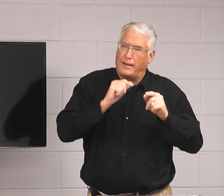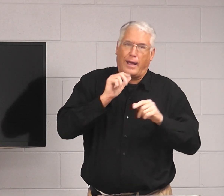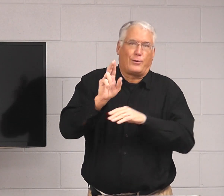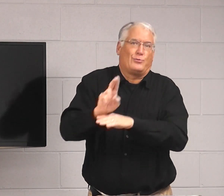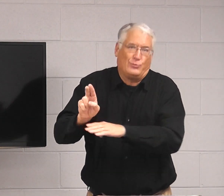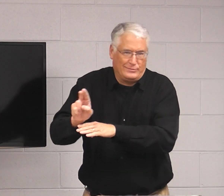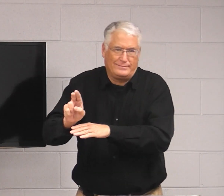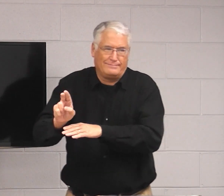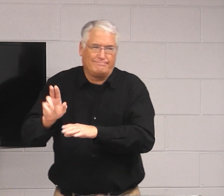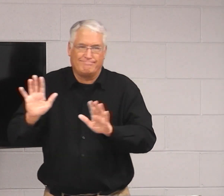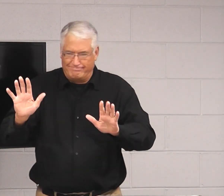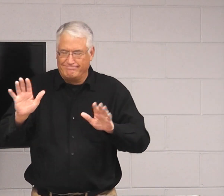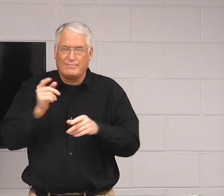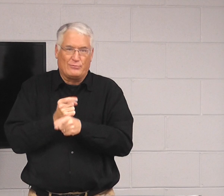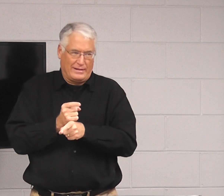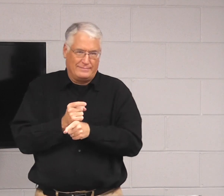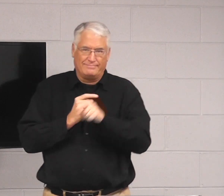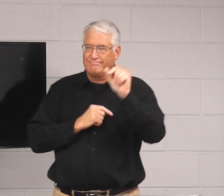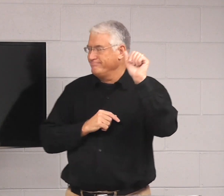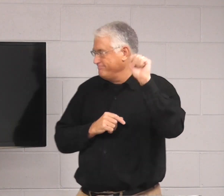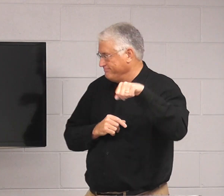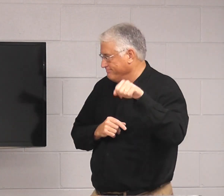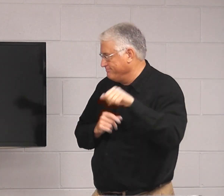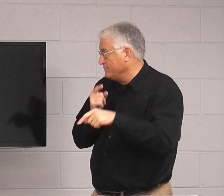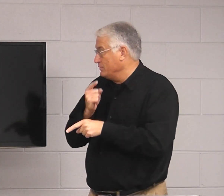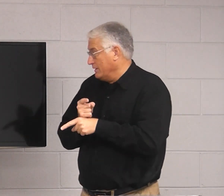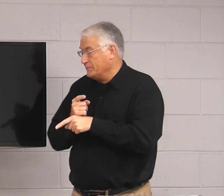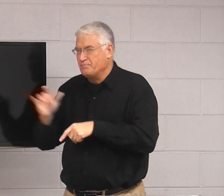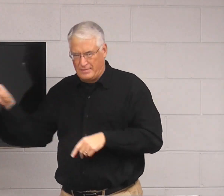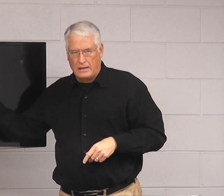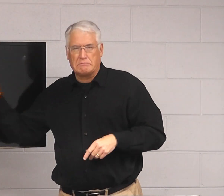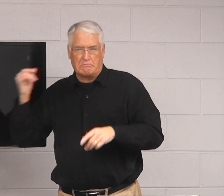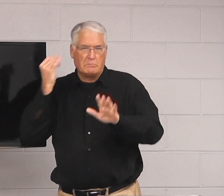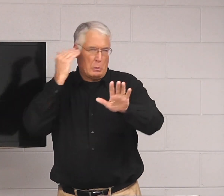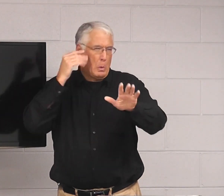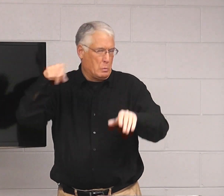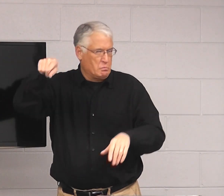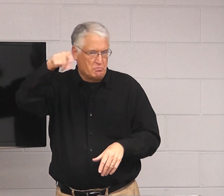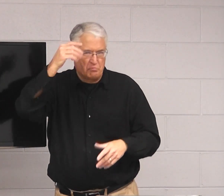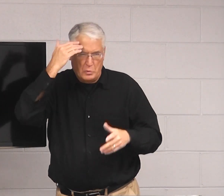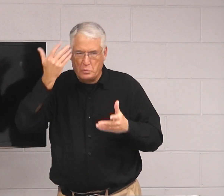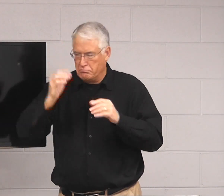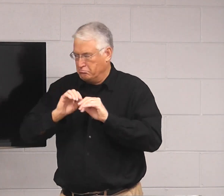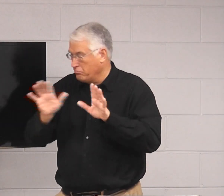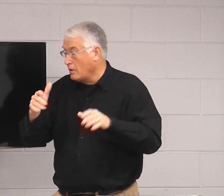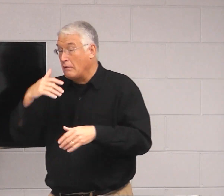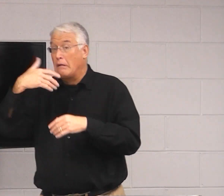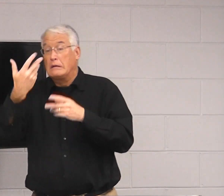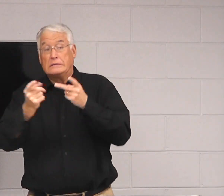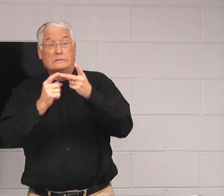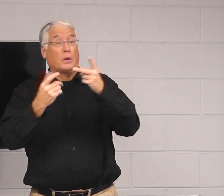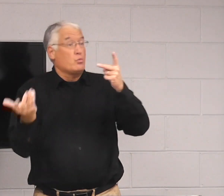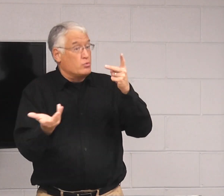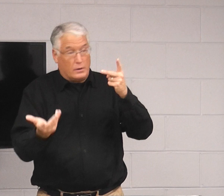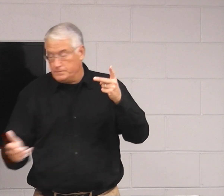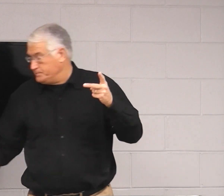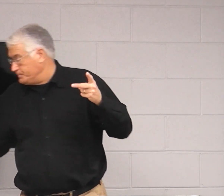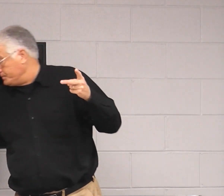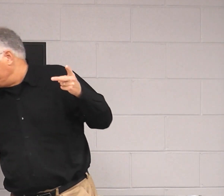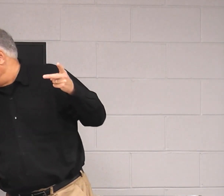If you're praying, but not just to use it in general, right? If you're praying, it's okay. So, you all know what mean. So, the second